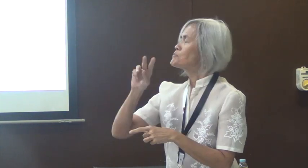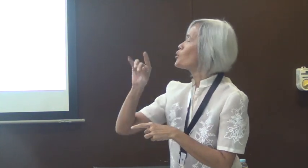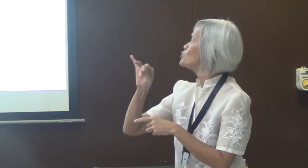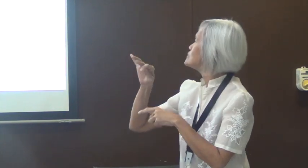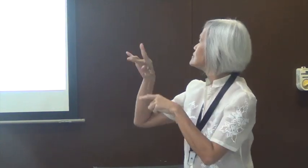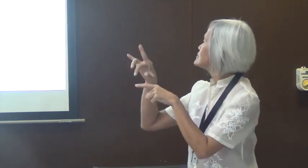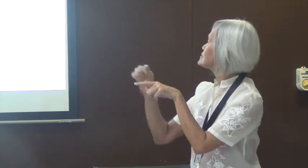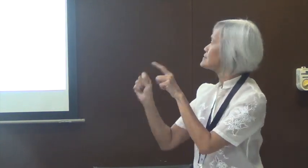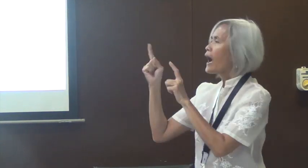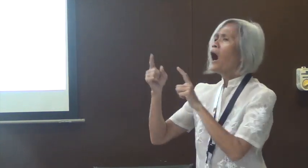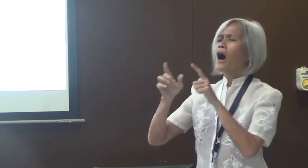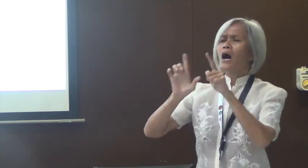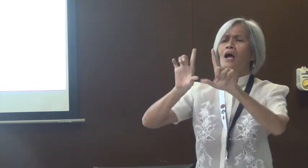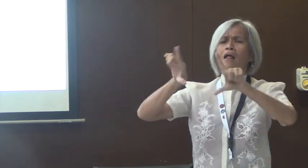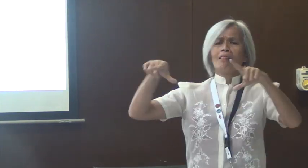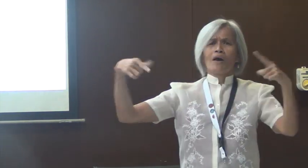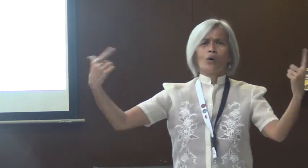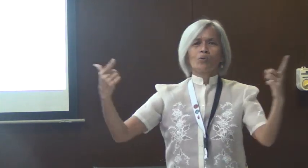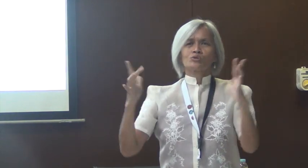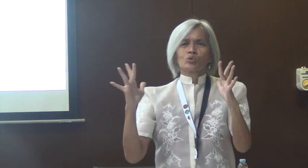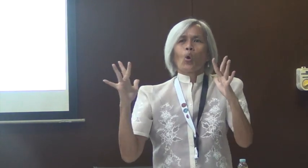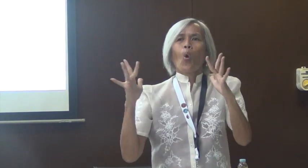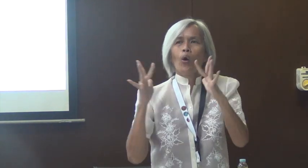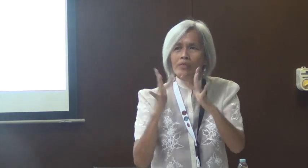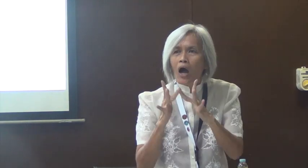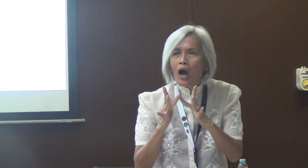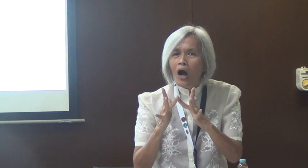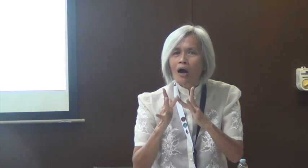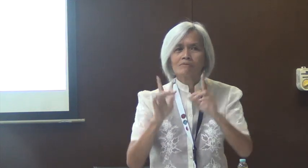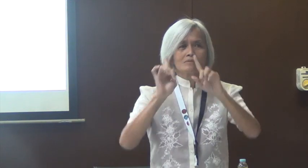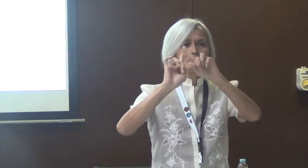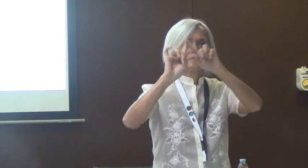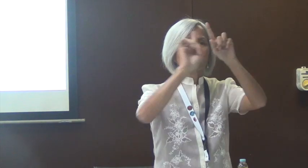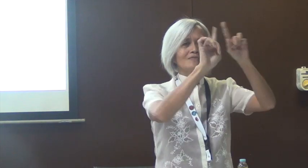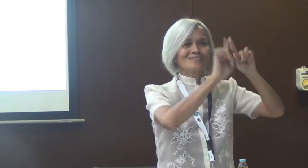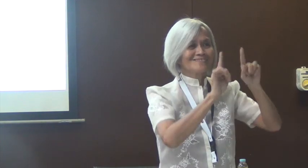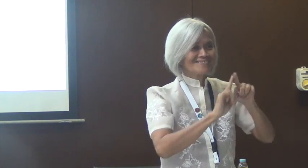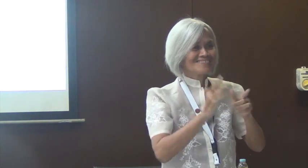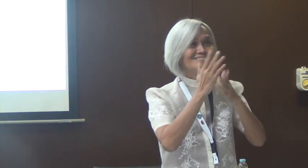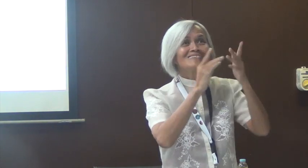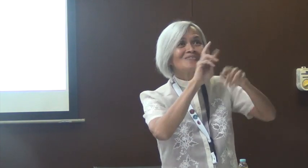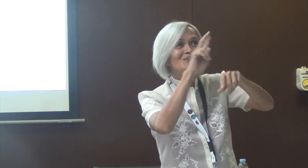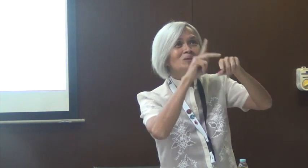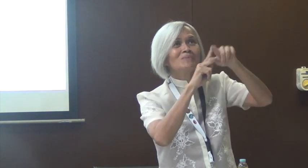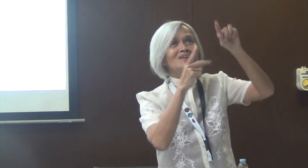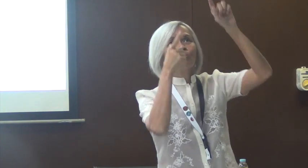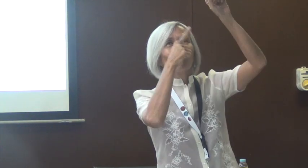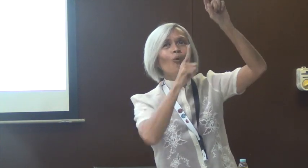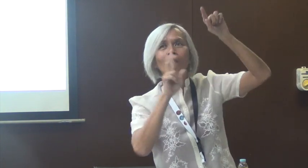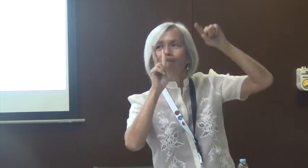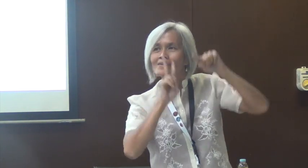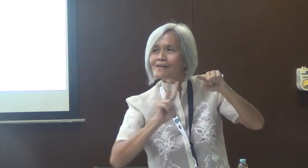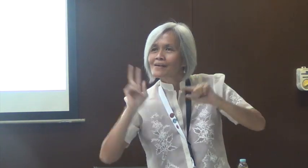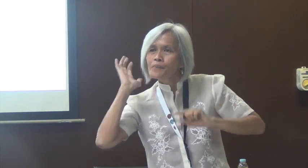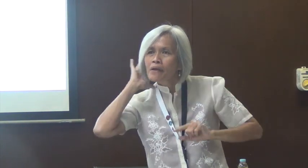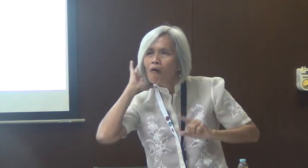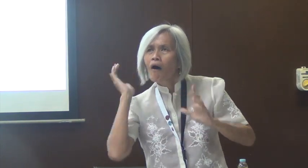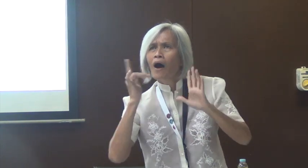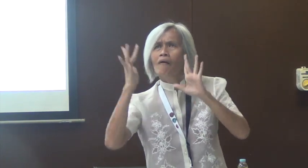Earlier, Reg talked about the modes of communication. But you'd see language contact like in